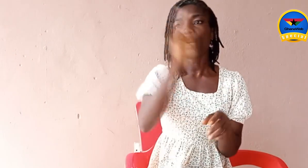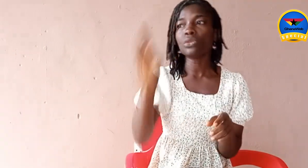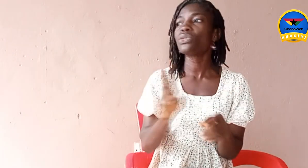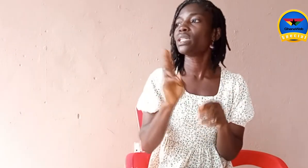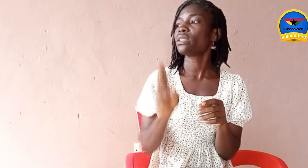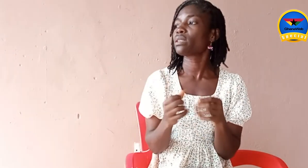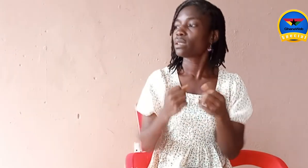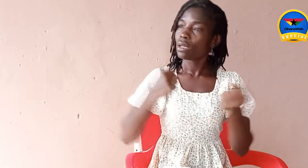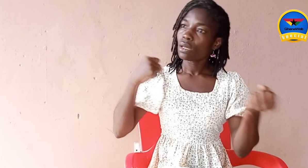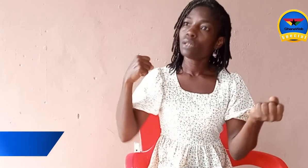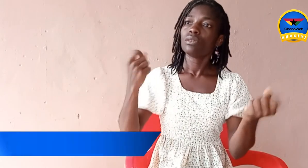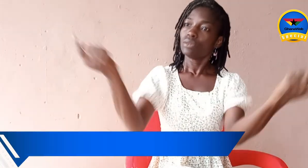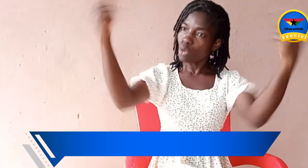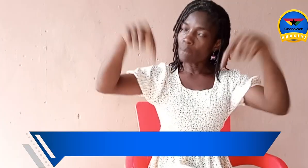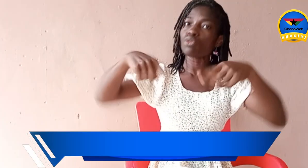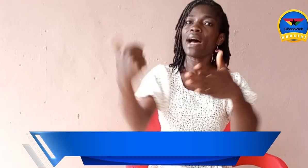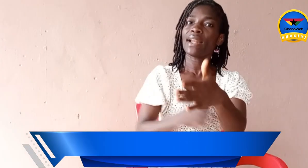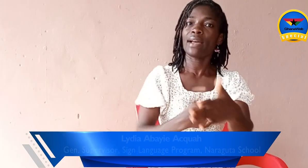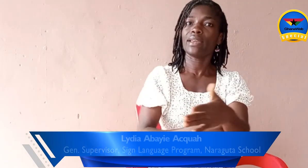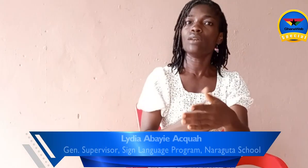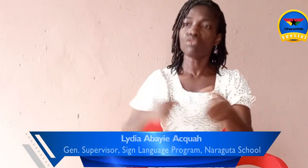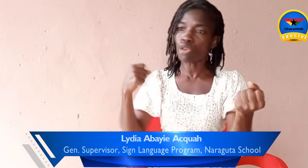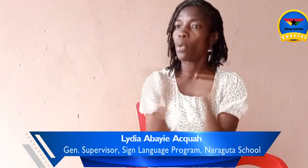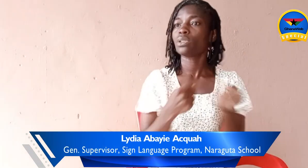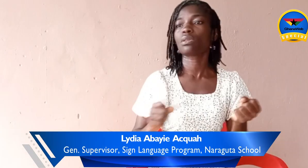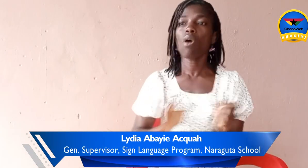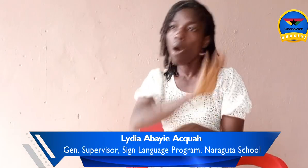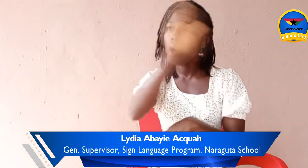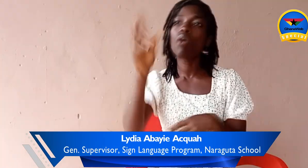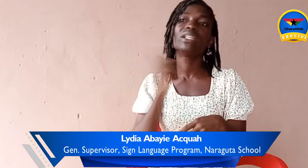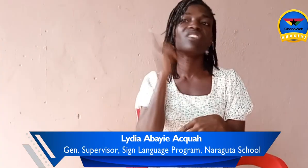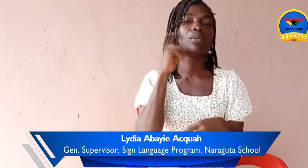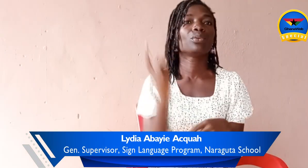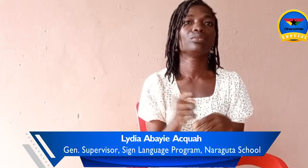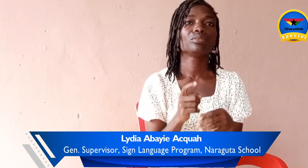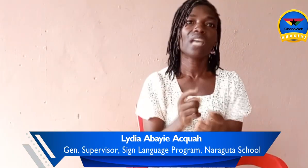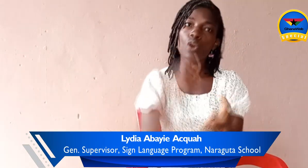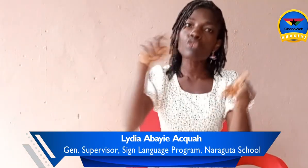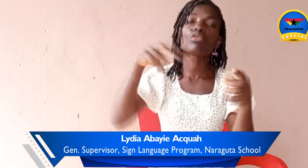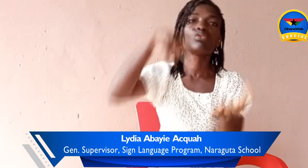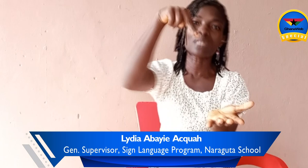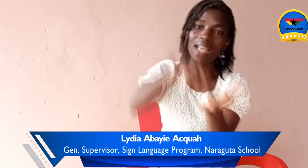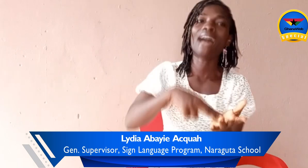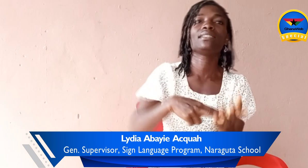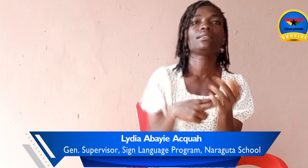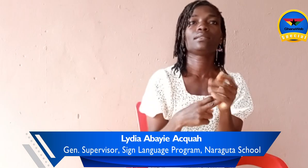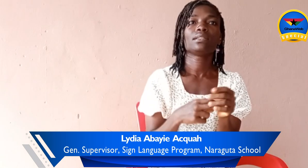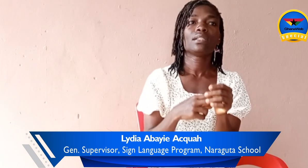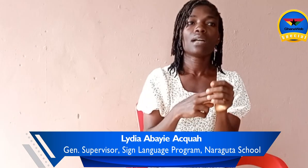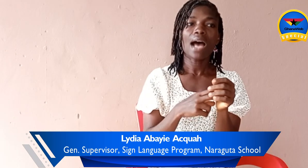this to come to Ghana here to support all their people, and also to stand as